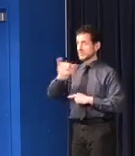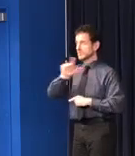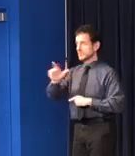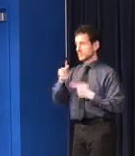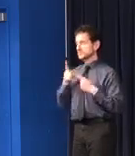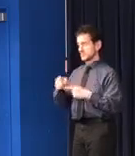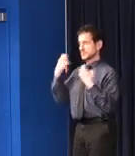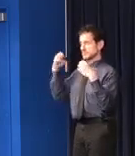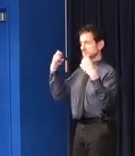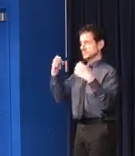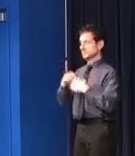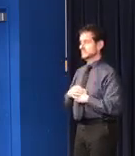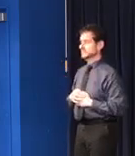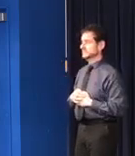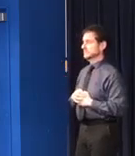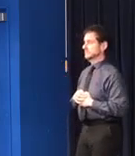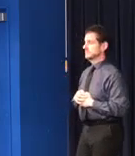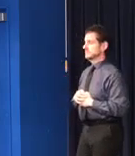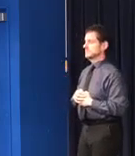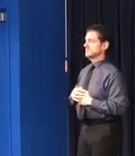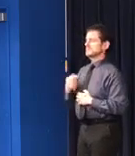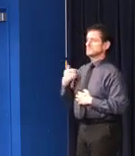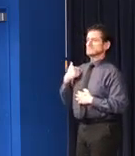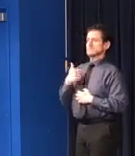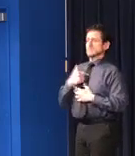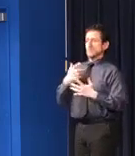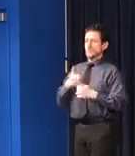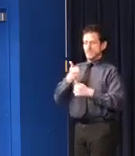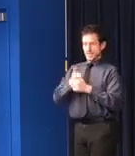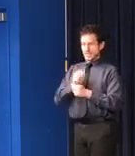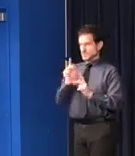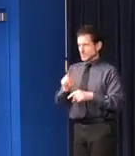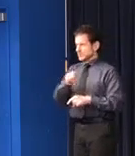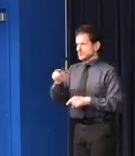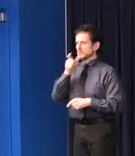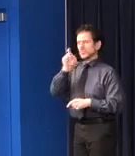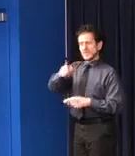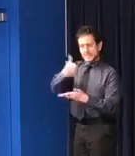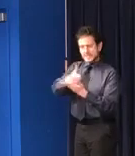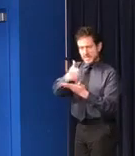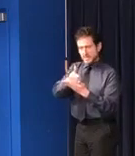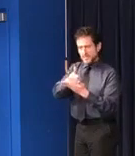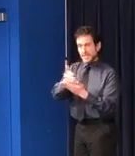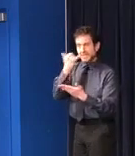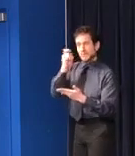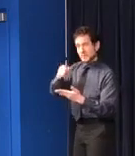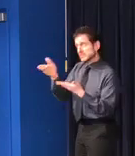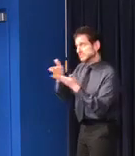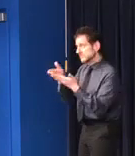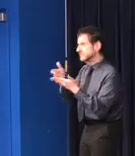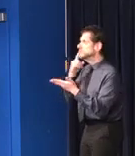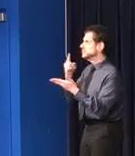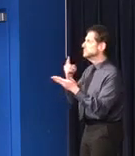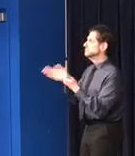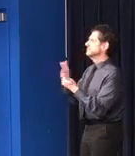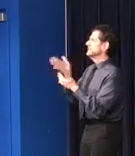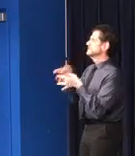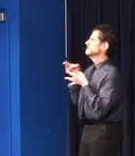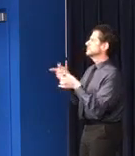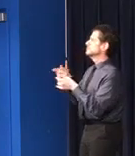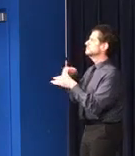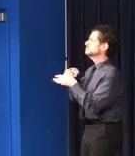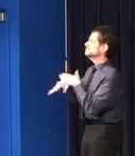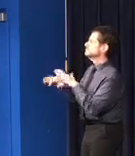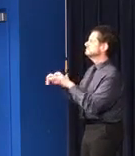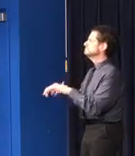We want every eligible person to be able to access services as easily as possible. So I